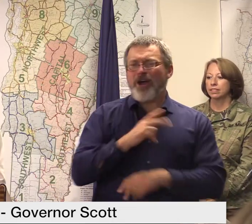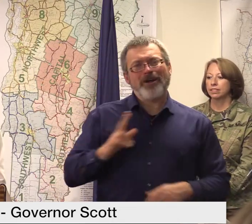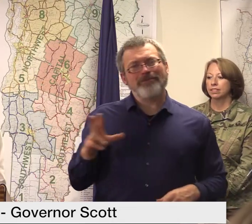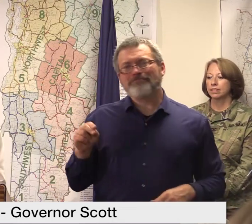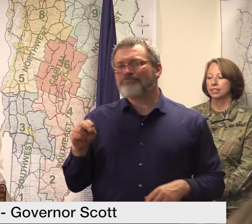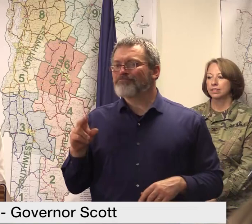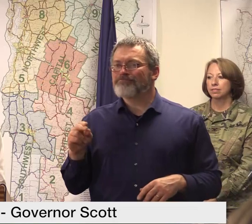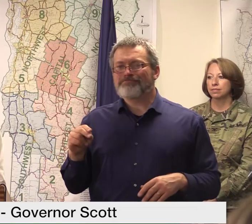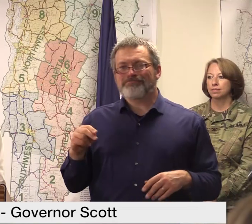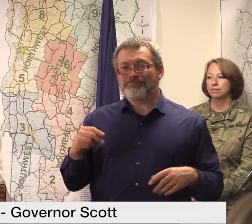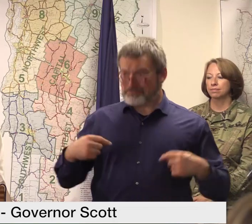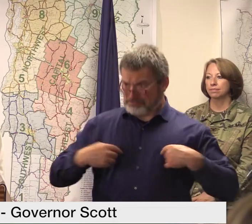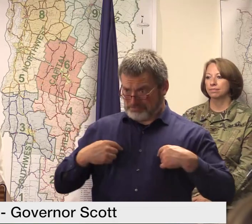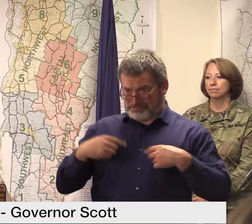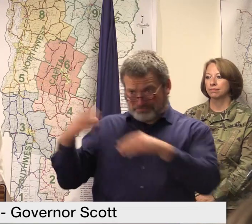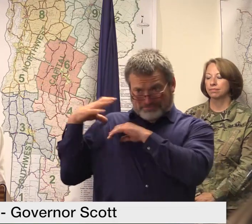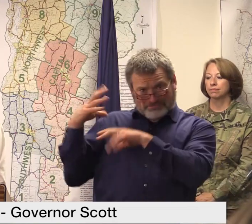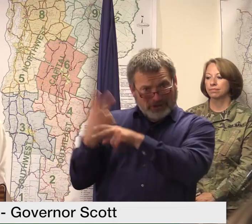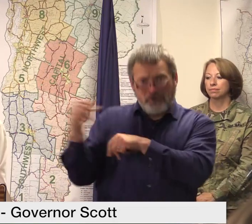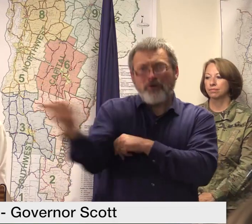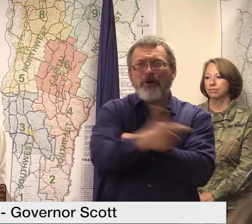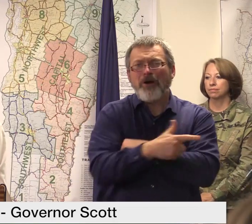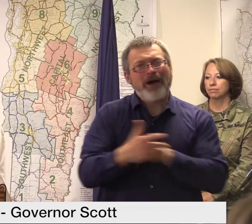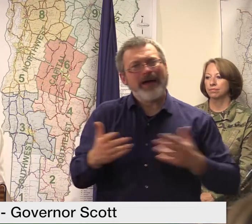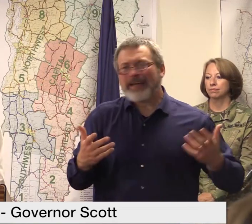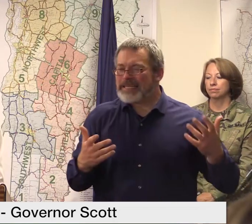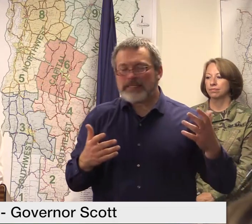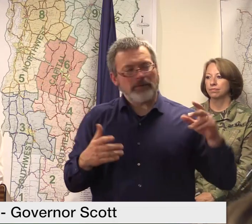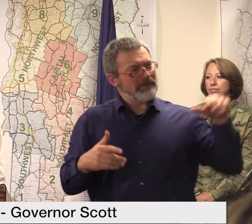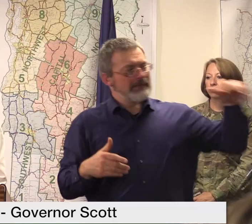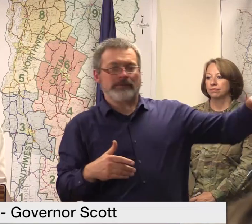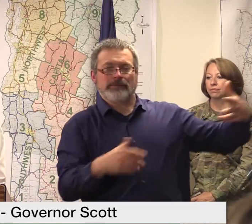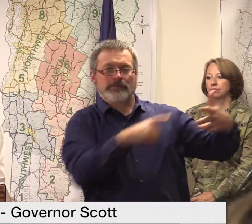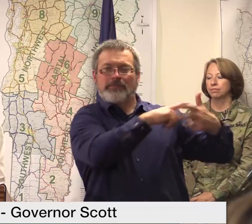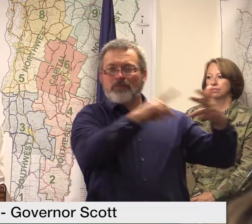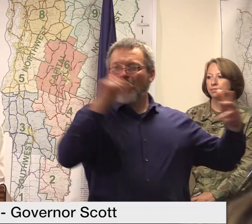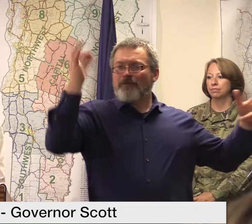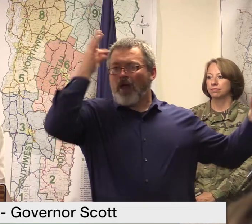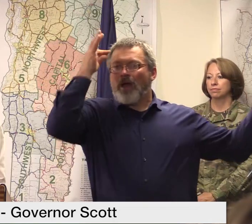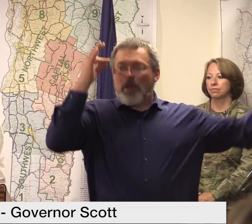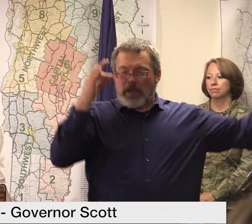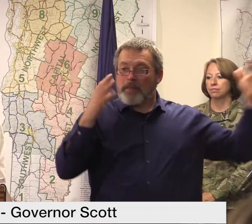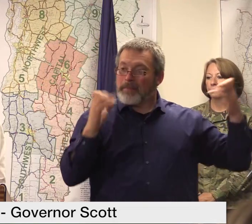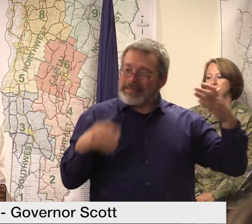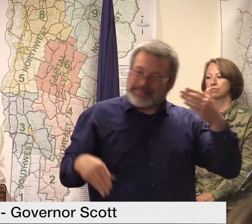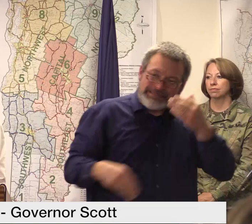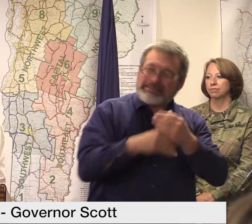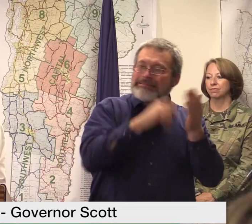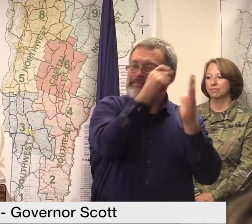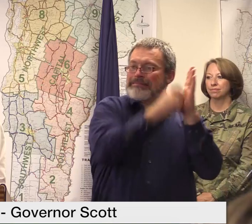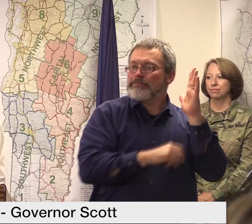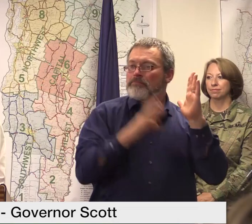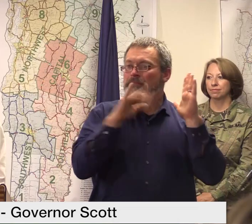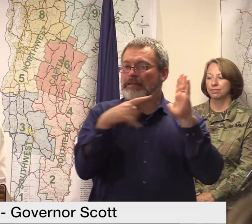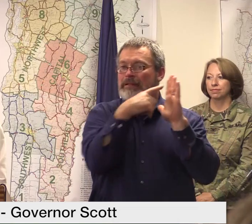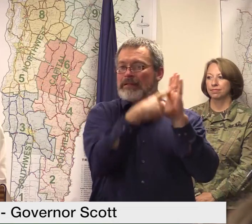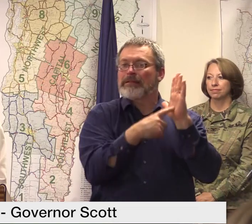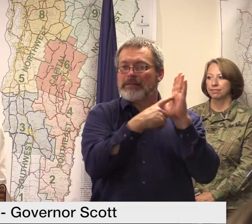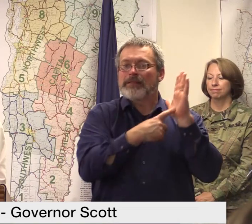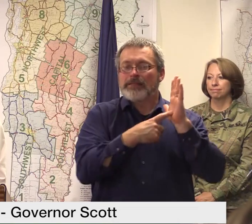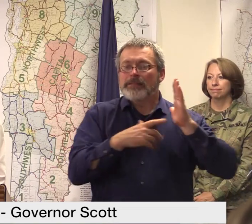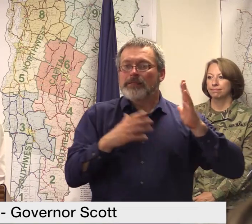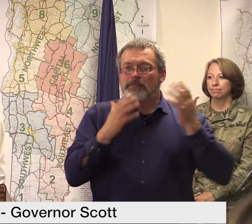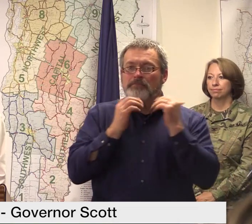our own we're going to need congressional help with a supplemental bill in order to have you know move forward on some of these